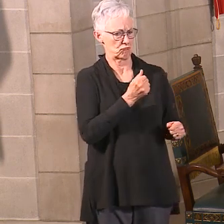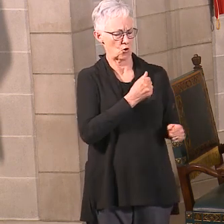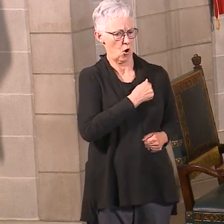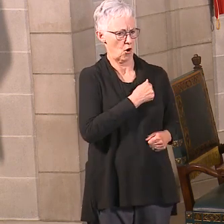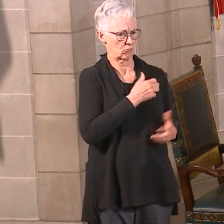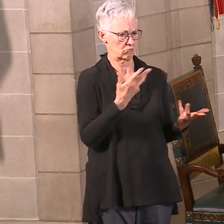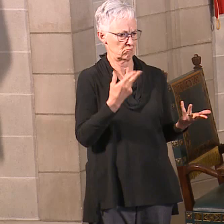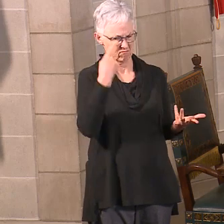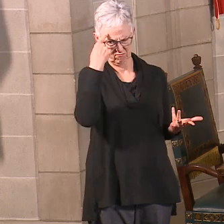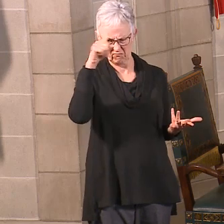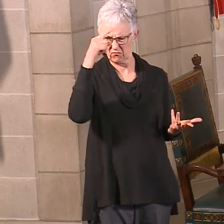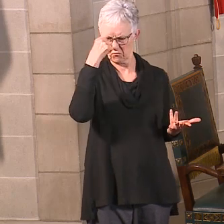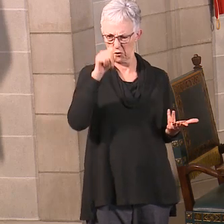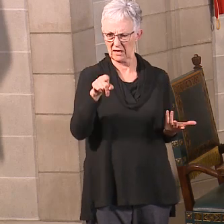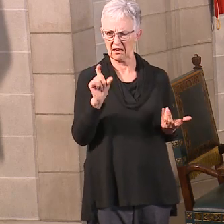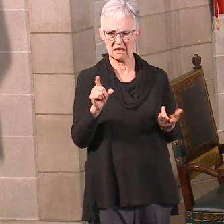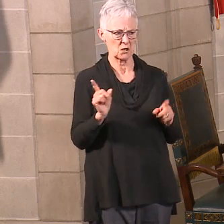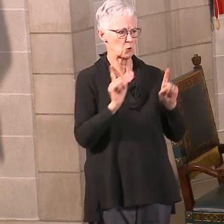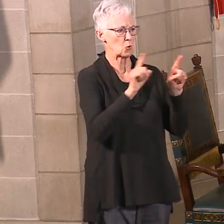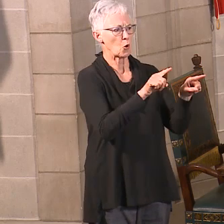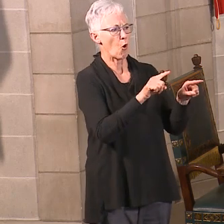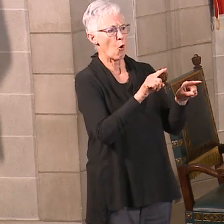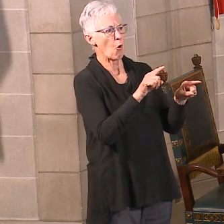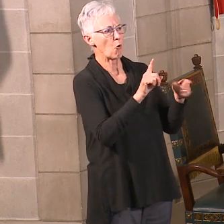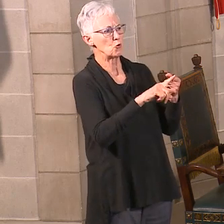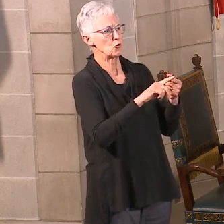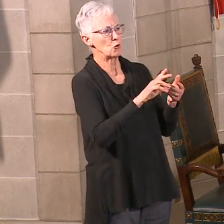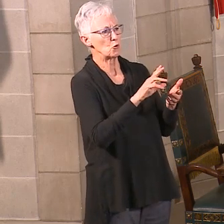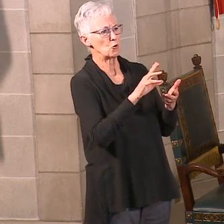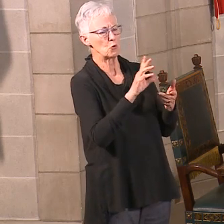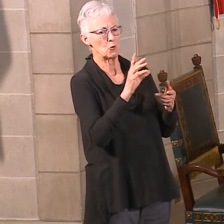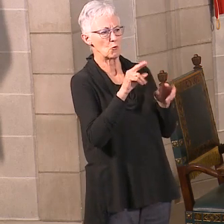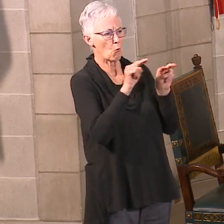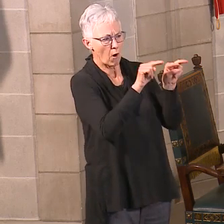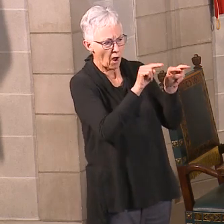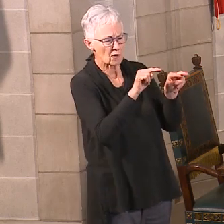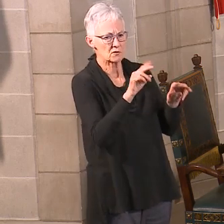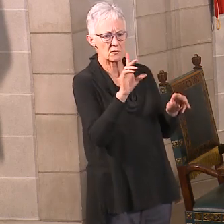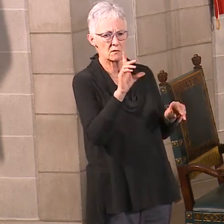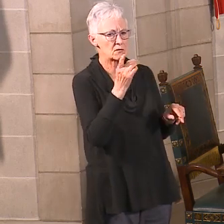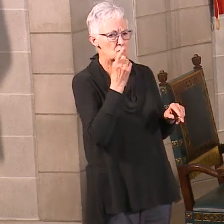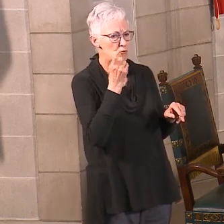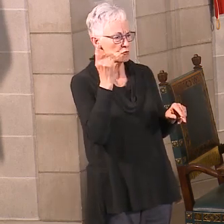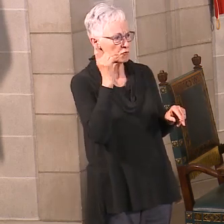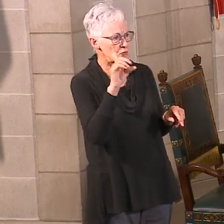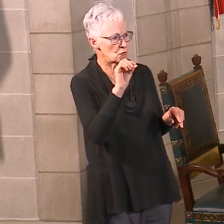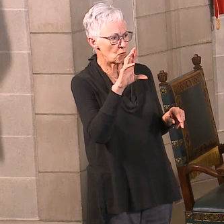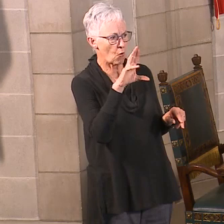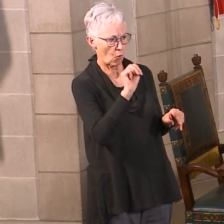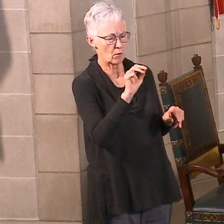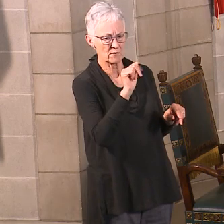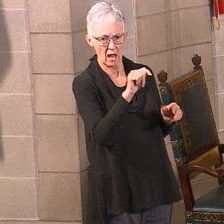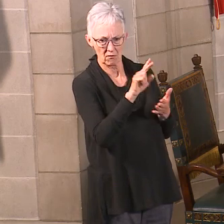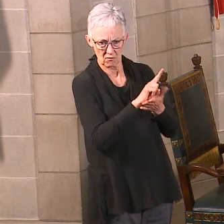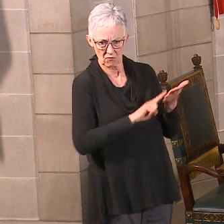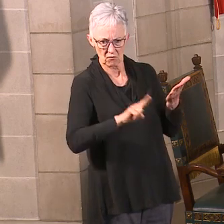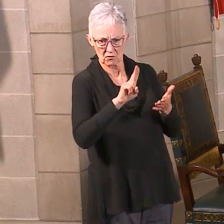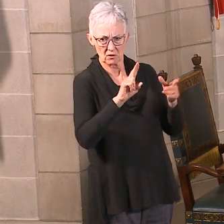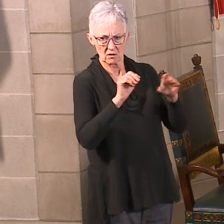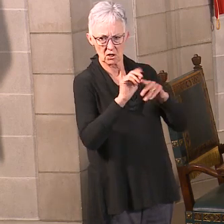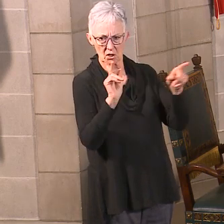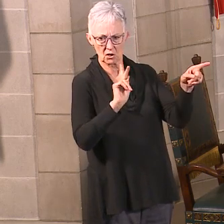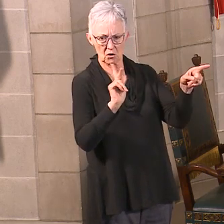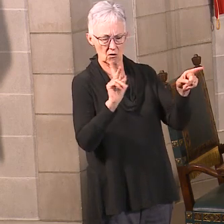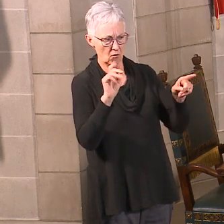National Guards specifically going to be doing at the dormitories, and why is it necessary? So what the National Guard will be doing is actually providing that security. Again, we're asking people to